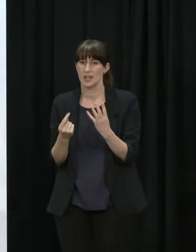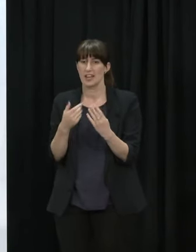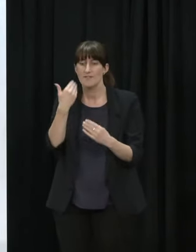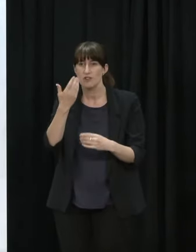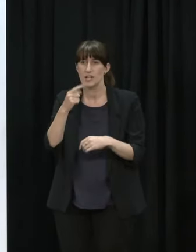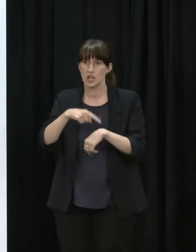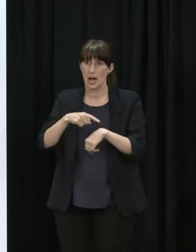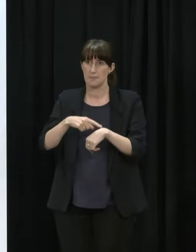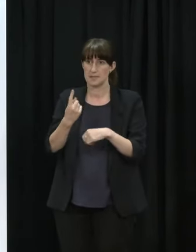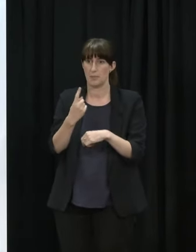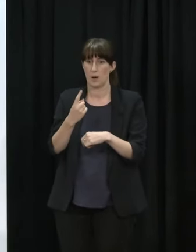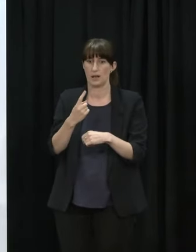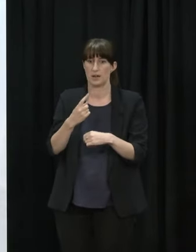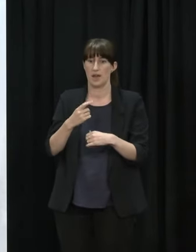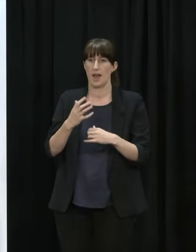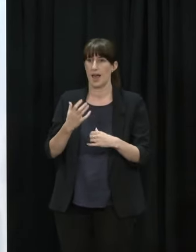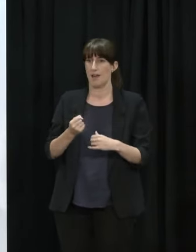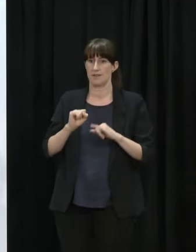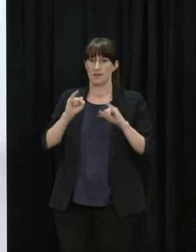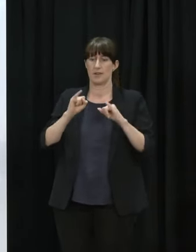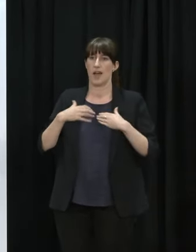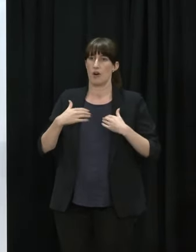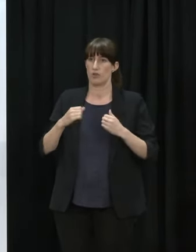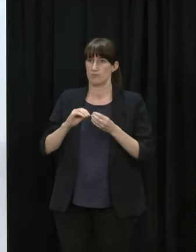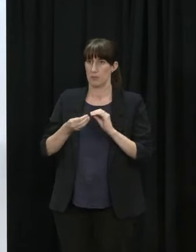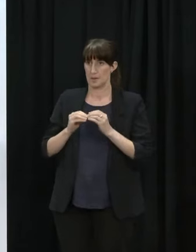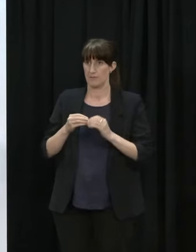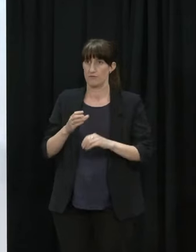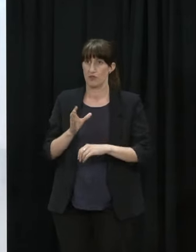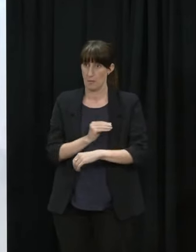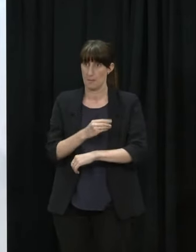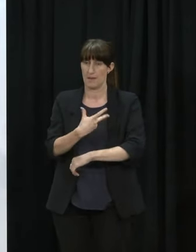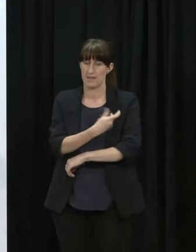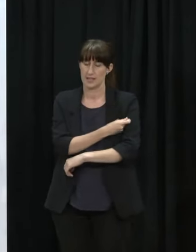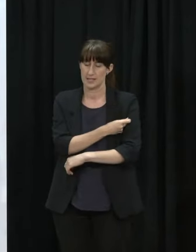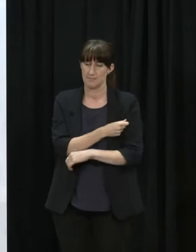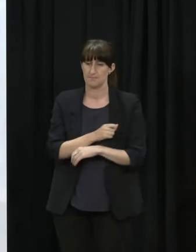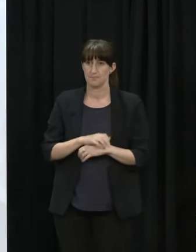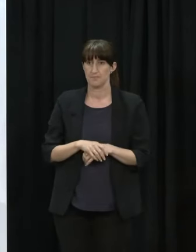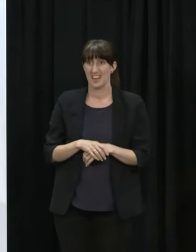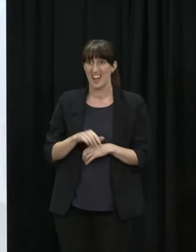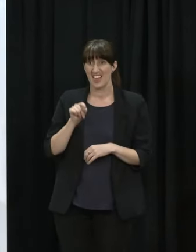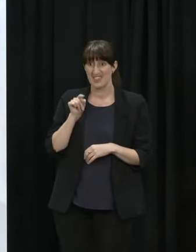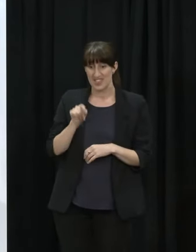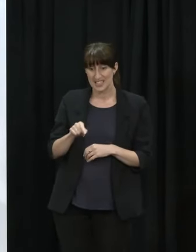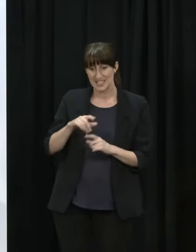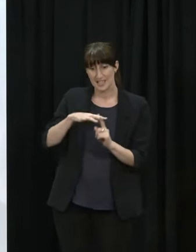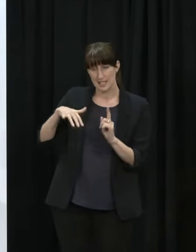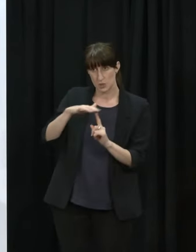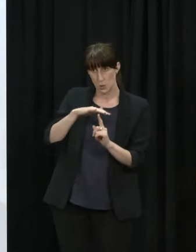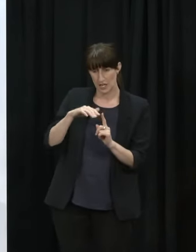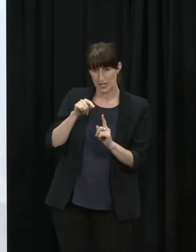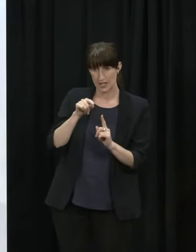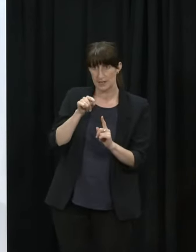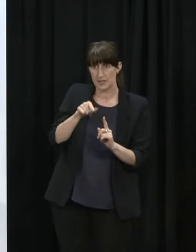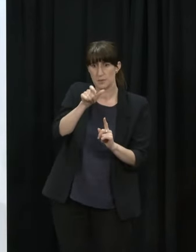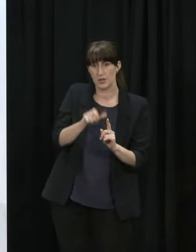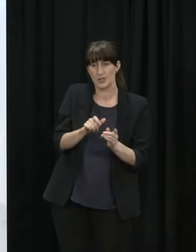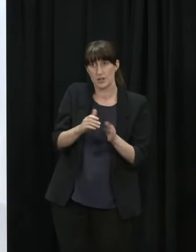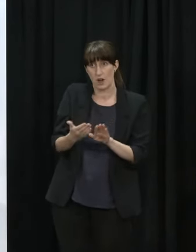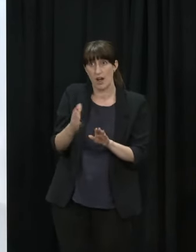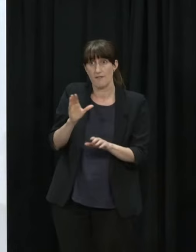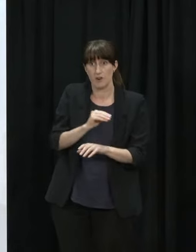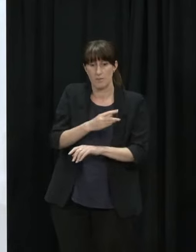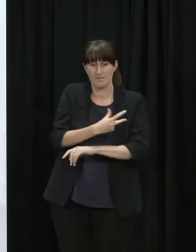exactly as the Minister has said although this particular case was probably associated with the vaccination it is extremely rare internationally